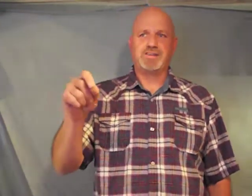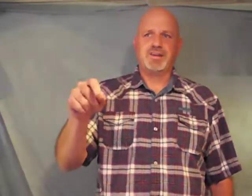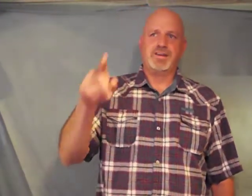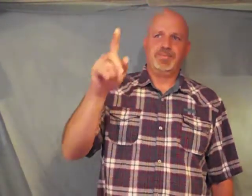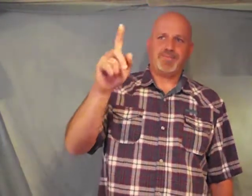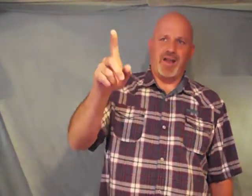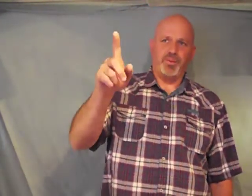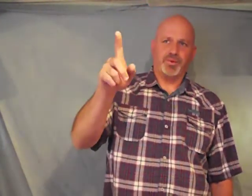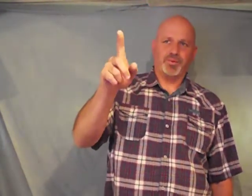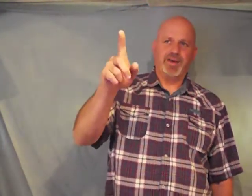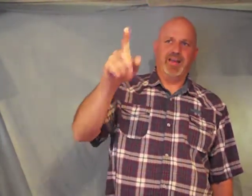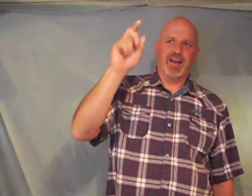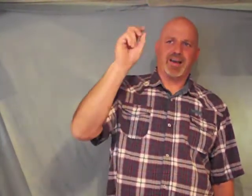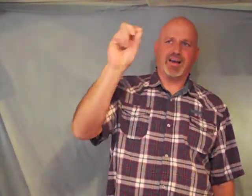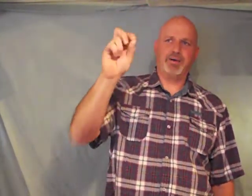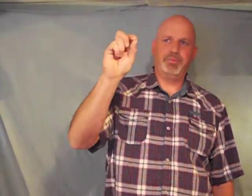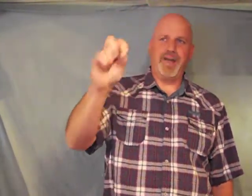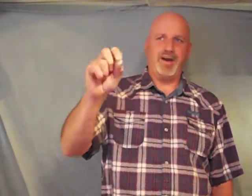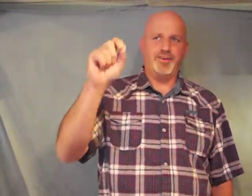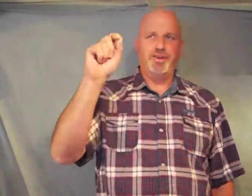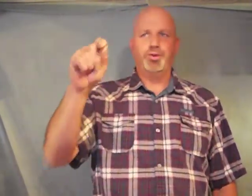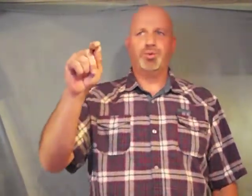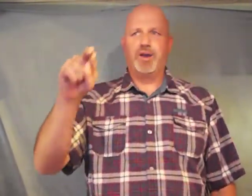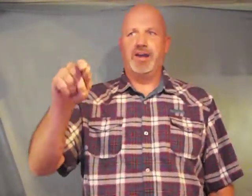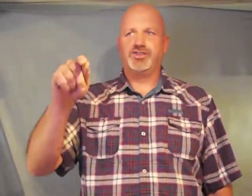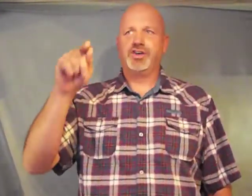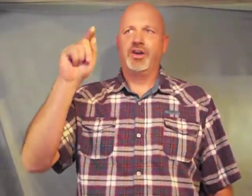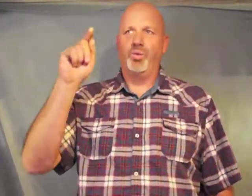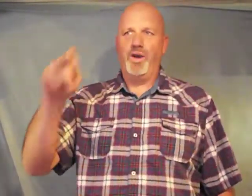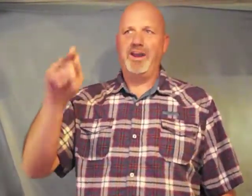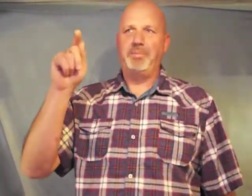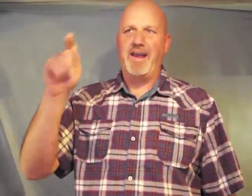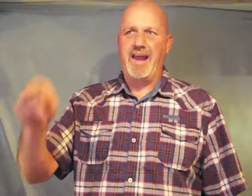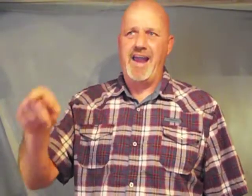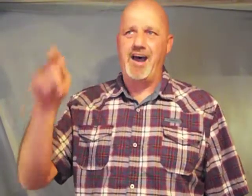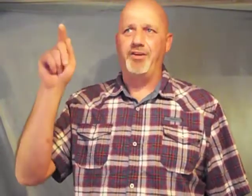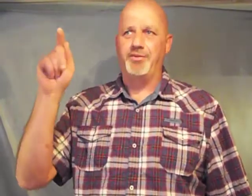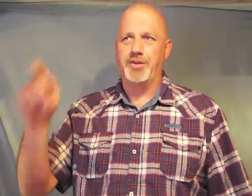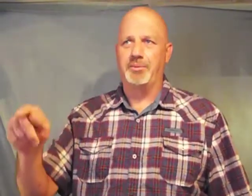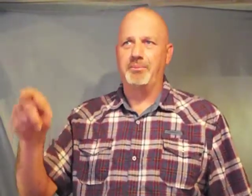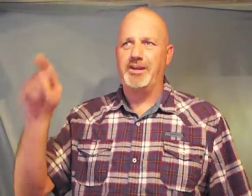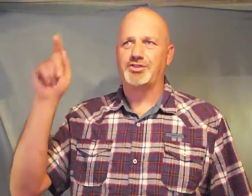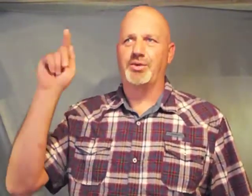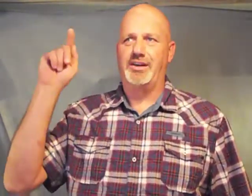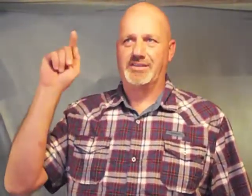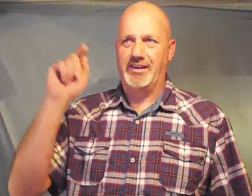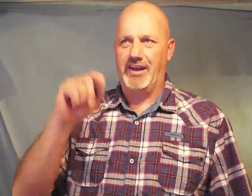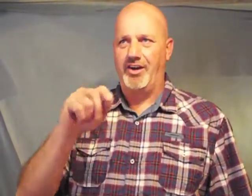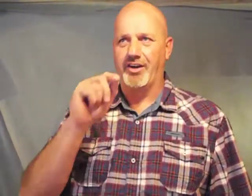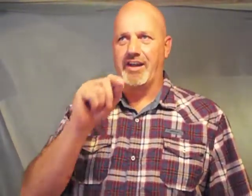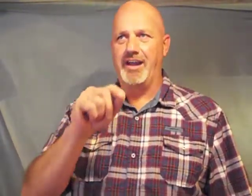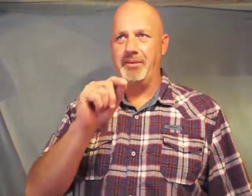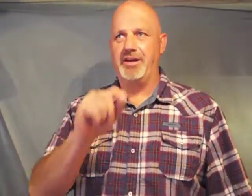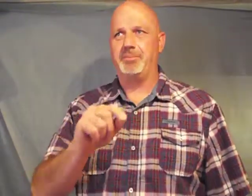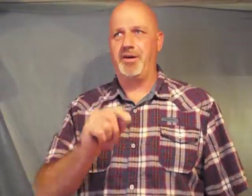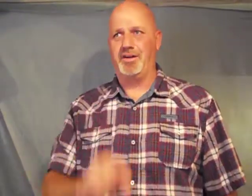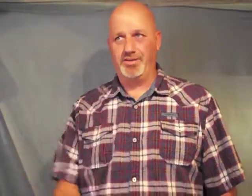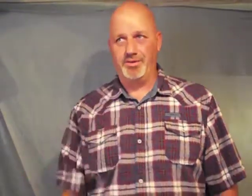I want to read that come now you rich weep and howl for the miseries that are coming upon you